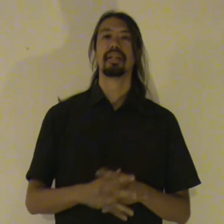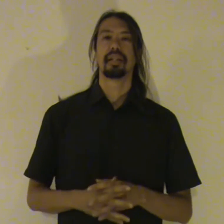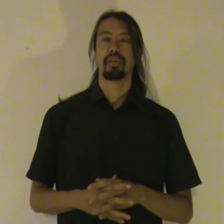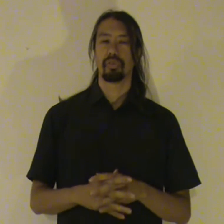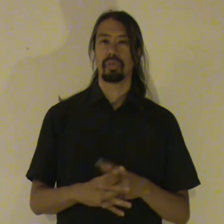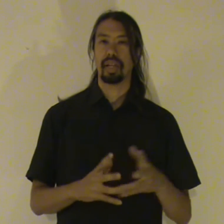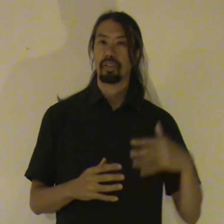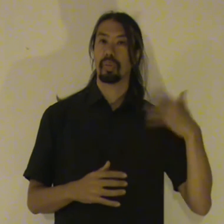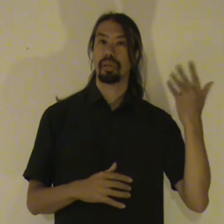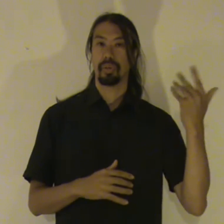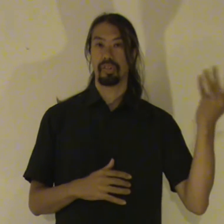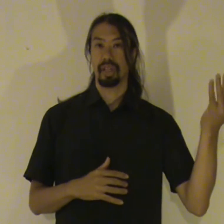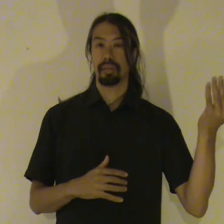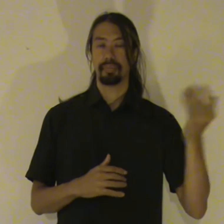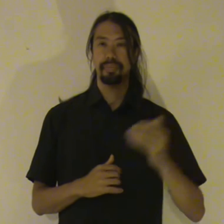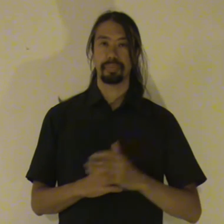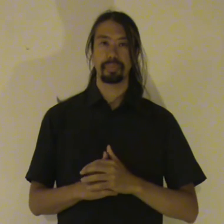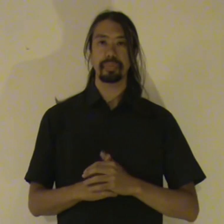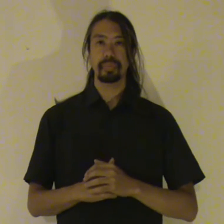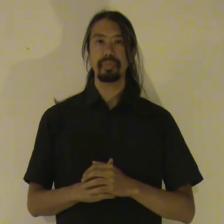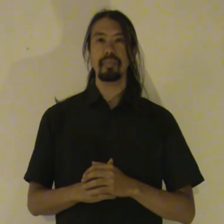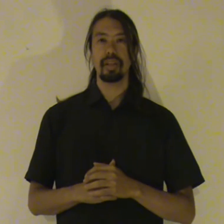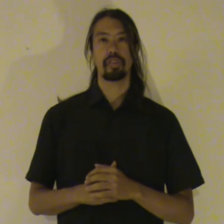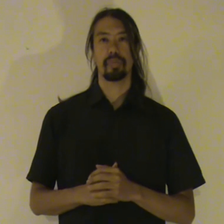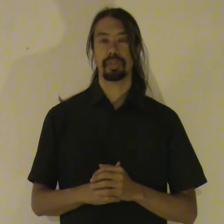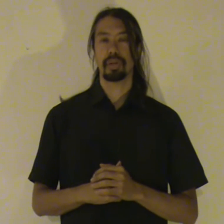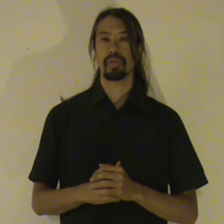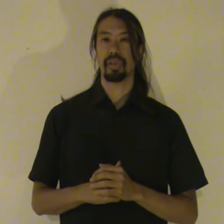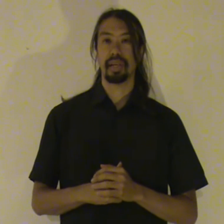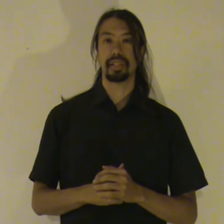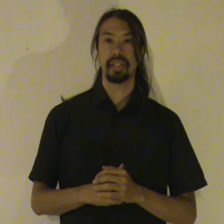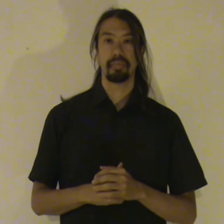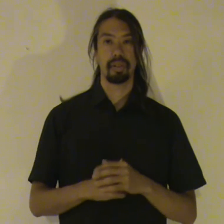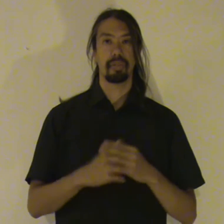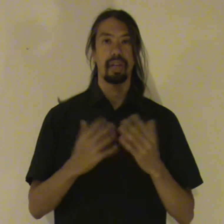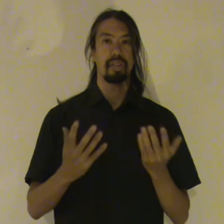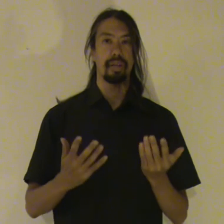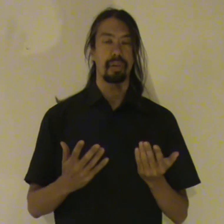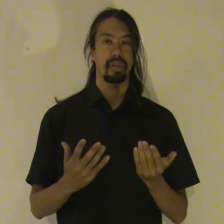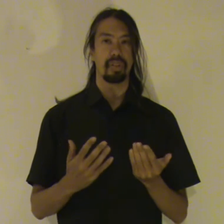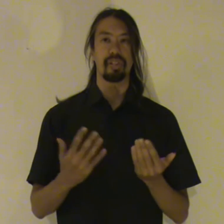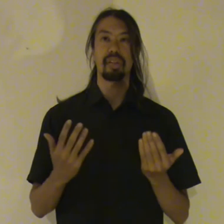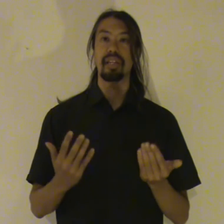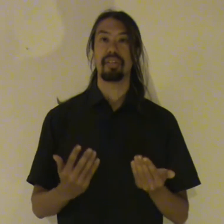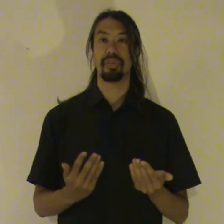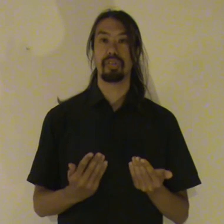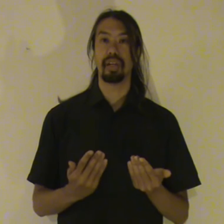Then also that is what you will see. Not so much because of the energy. But basically because it is easy to see.